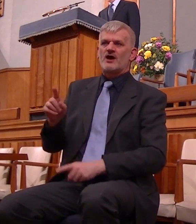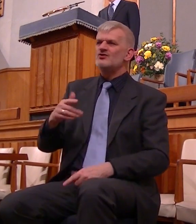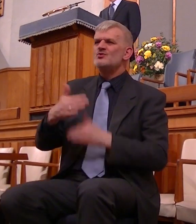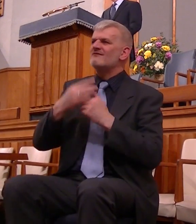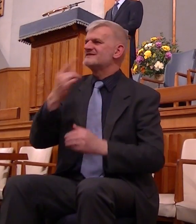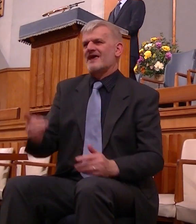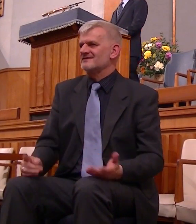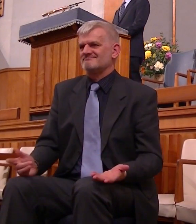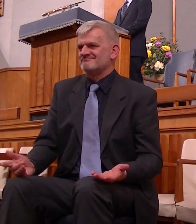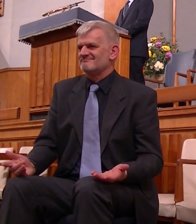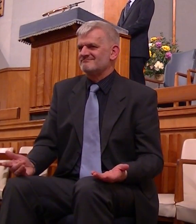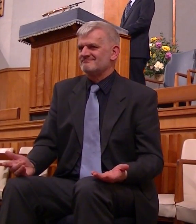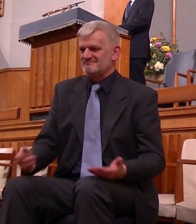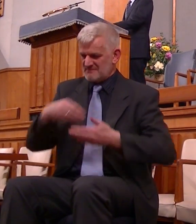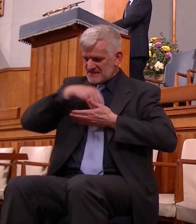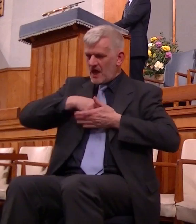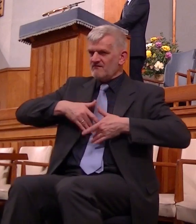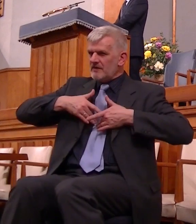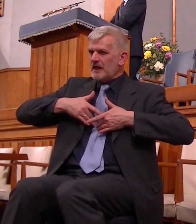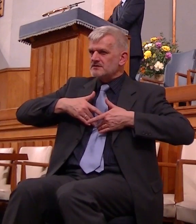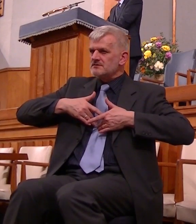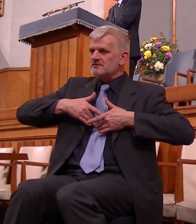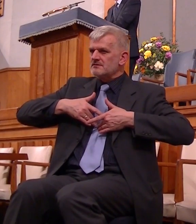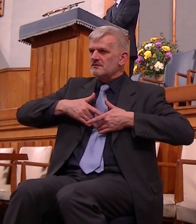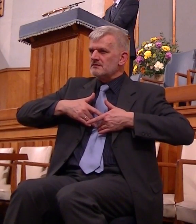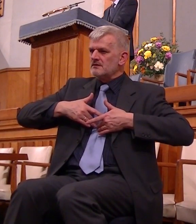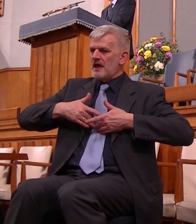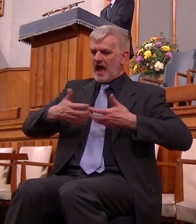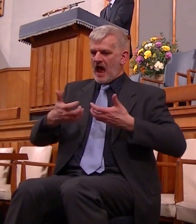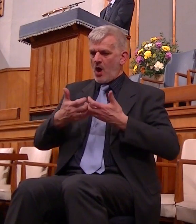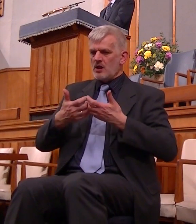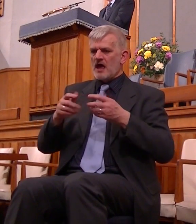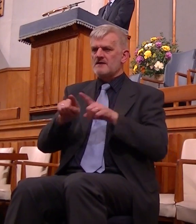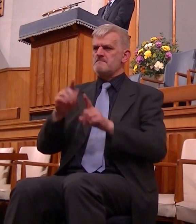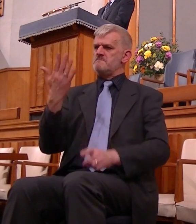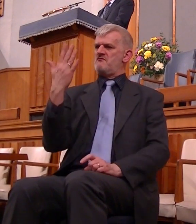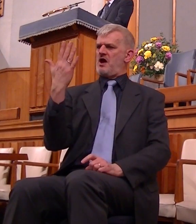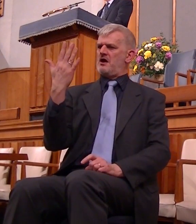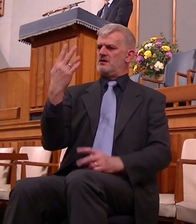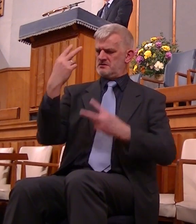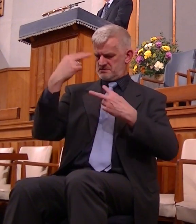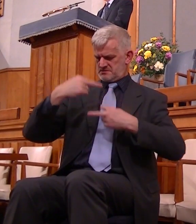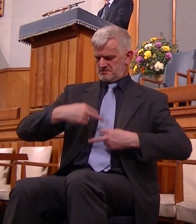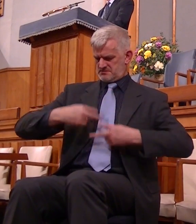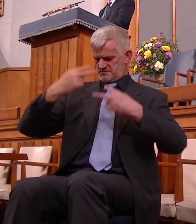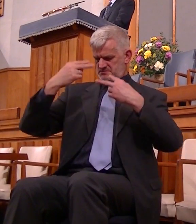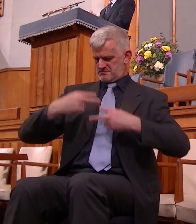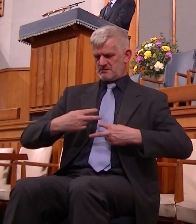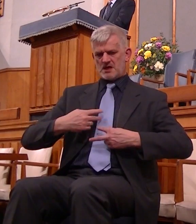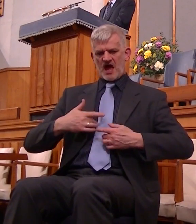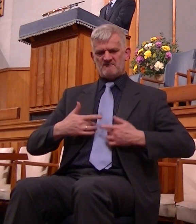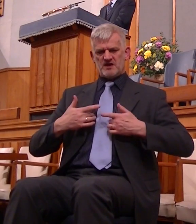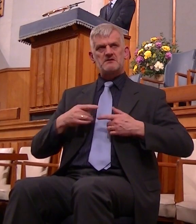you never say this but our trouble is we see ourselves as gods we